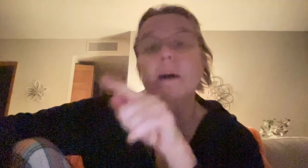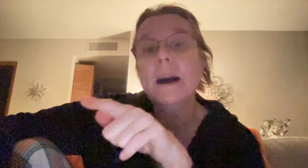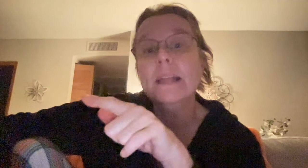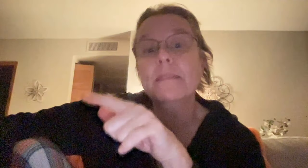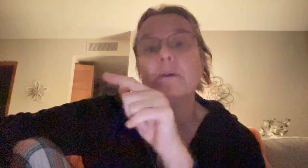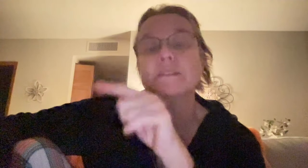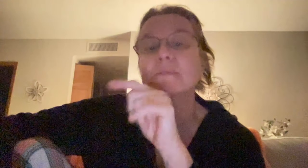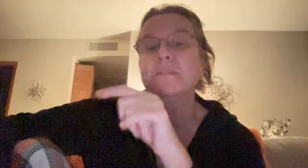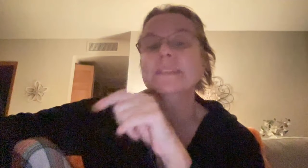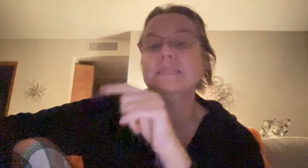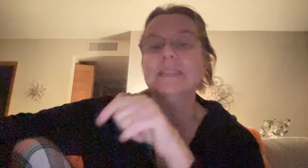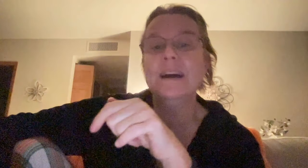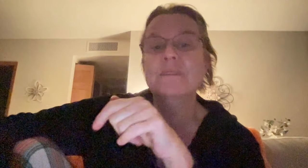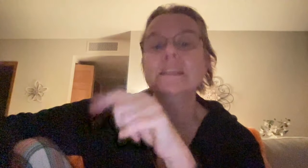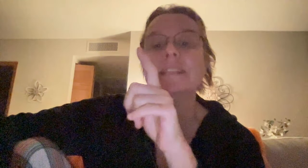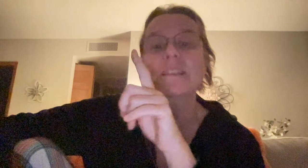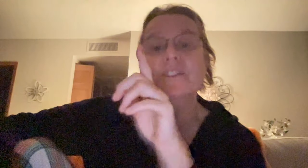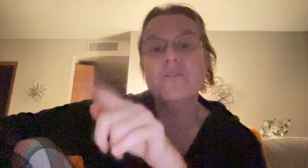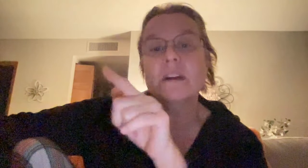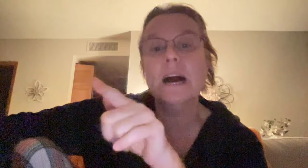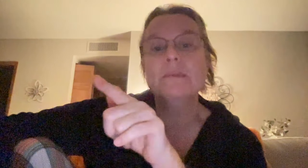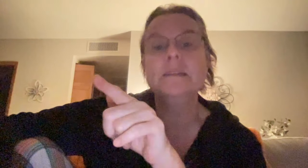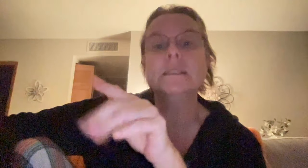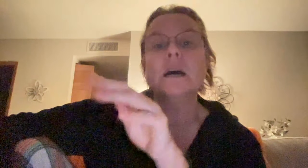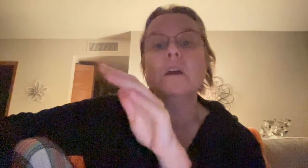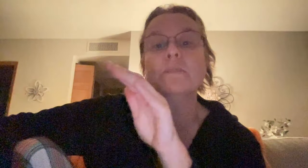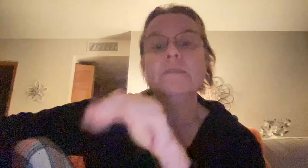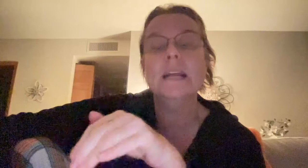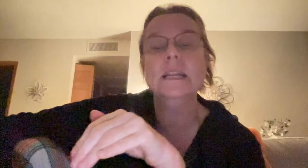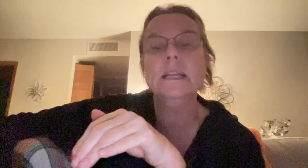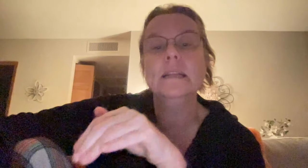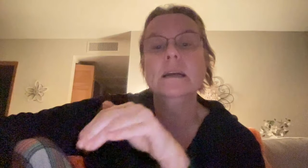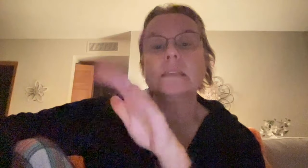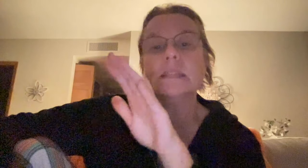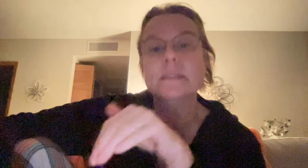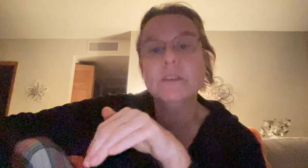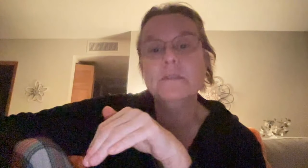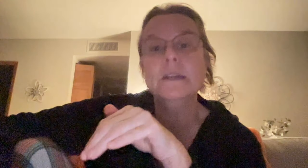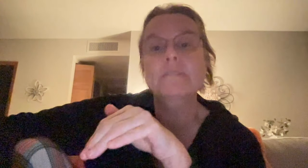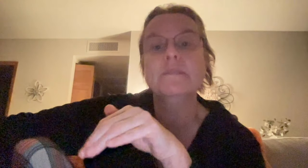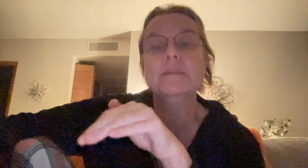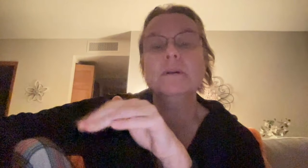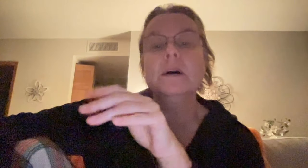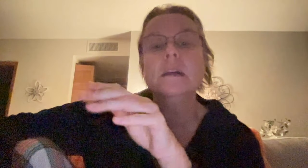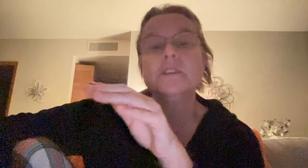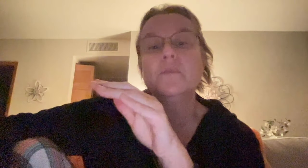But the most important thing to me now is that your comments are providing a sense of community for people. So